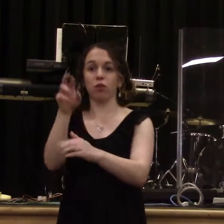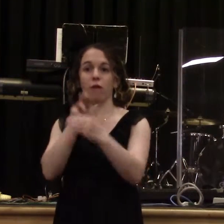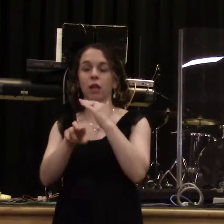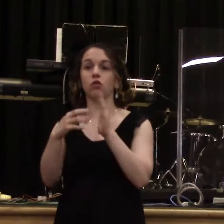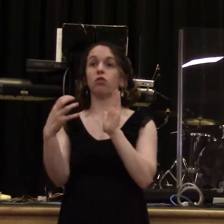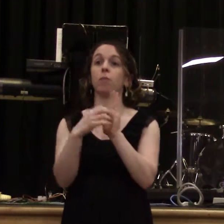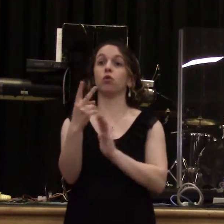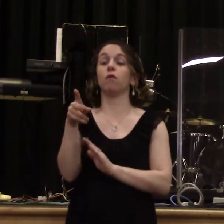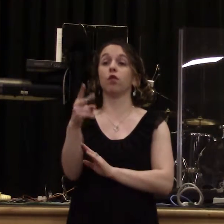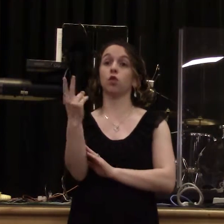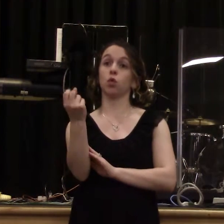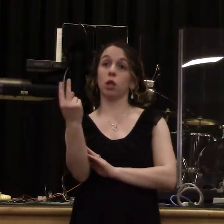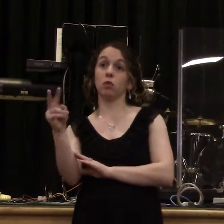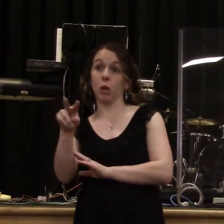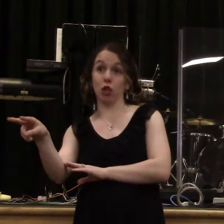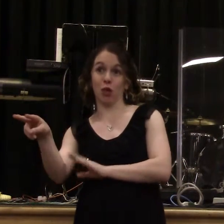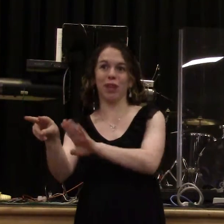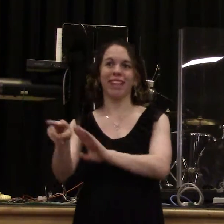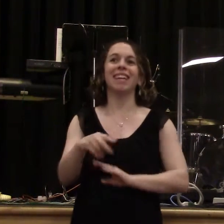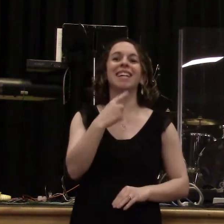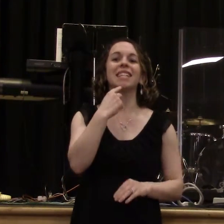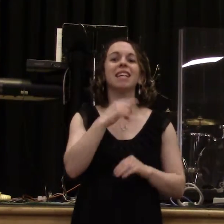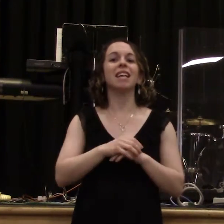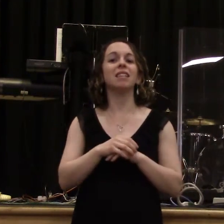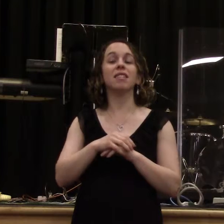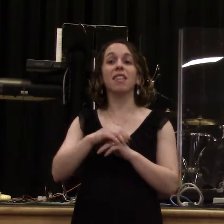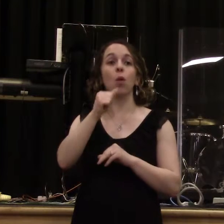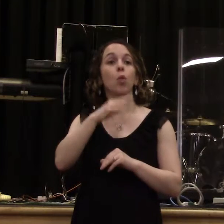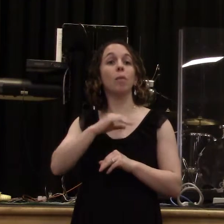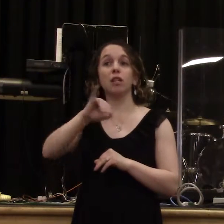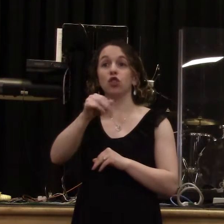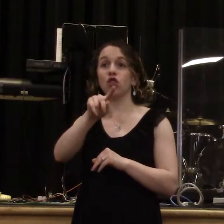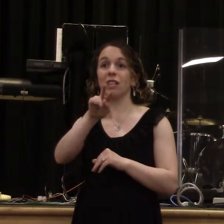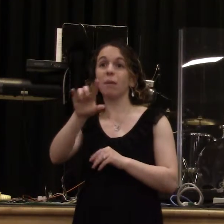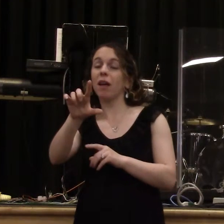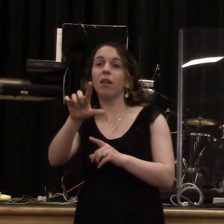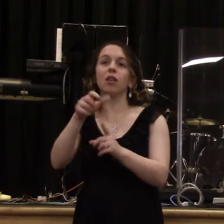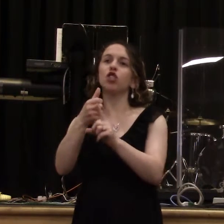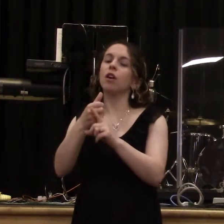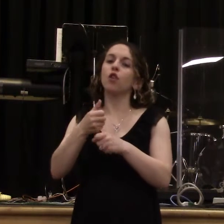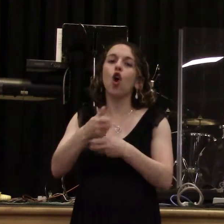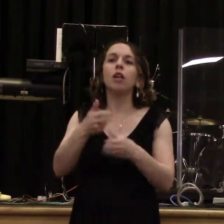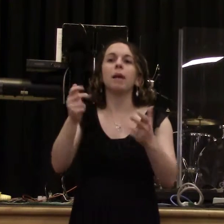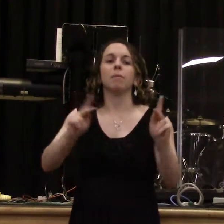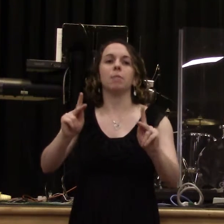bringing sin into the church and idolatry and sexual promiscuity, it says, verse